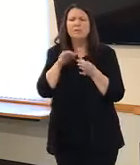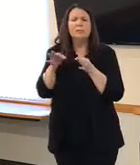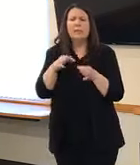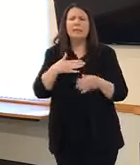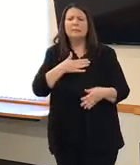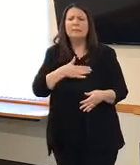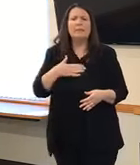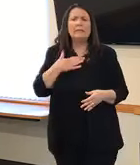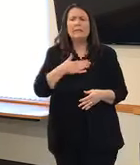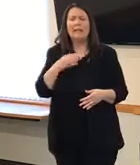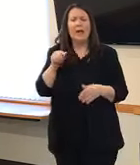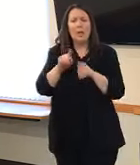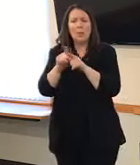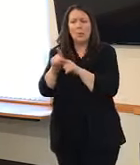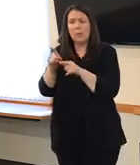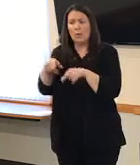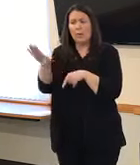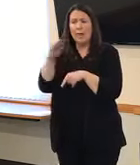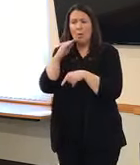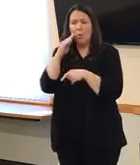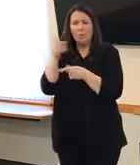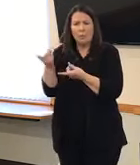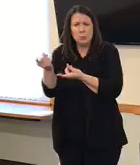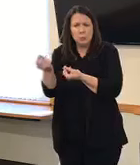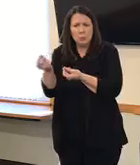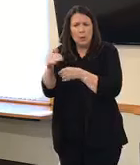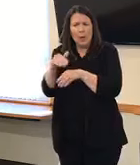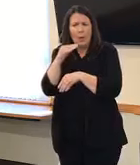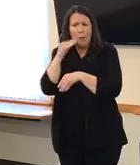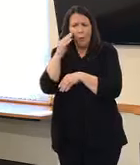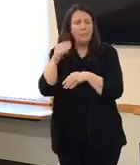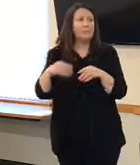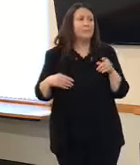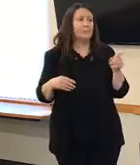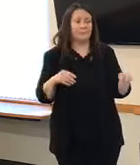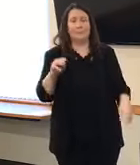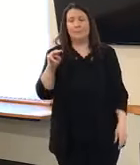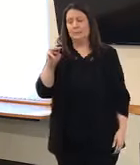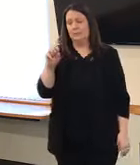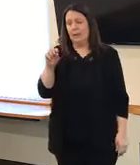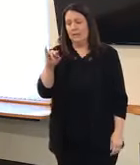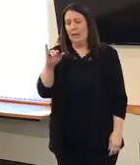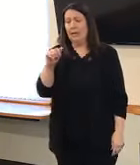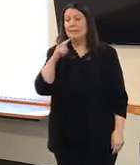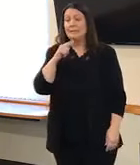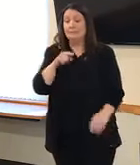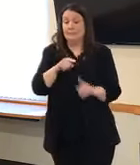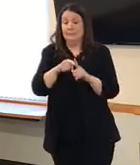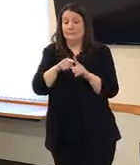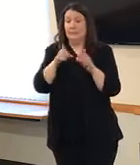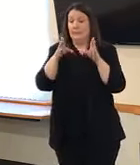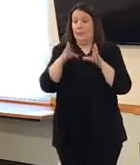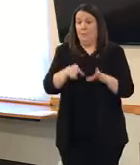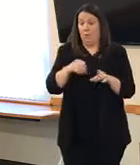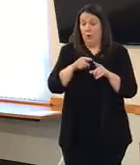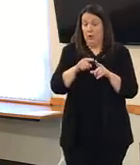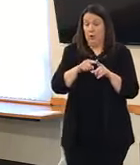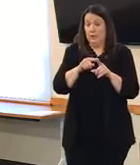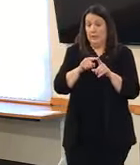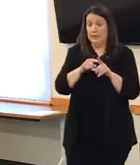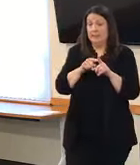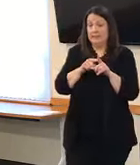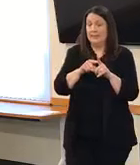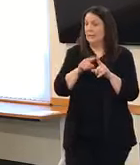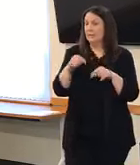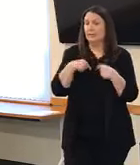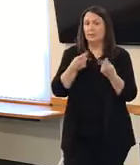then what kind of instruction are they given after their release? So the question is about the individual that is in recovery. So this individual is actually first, has always